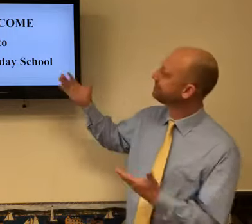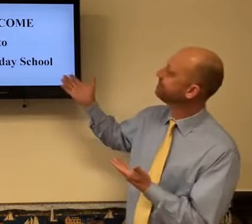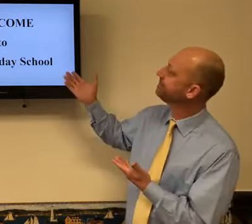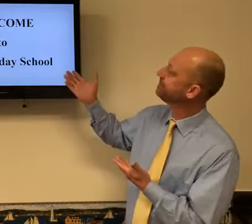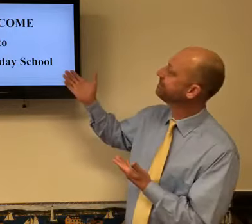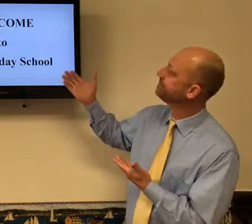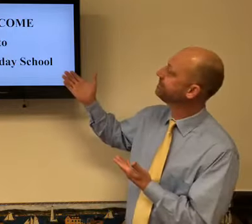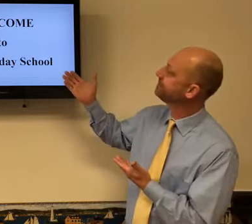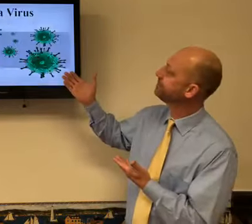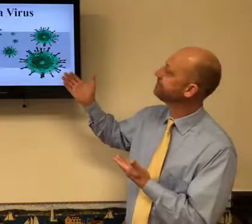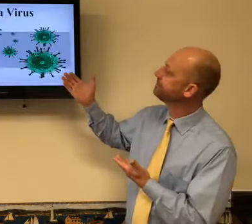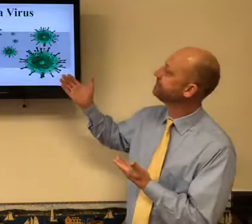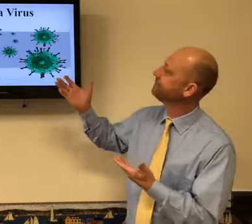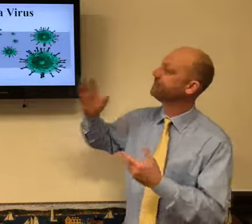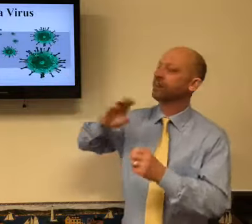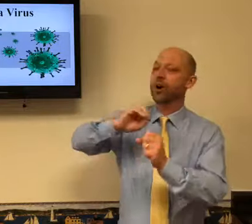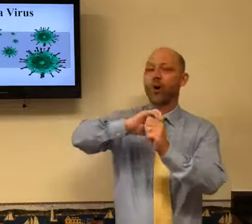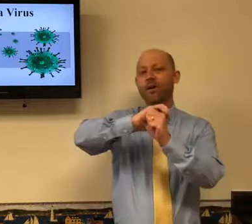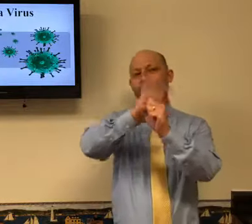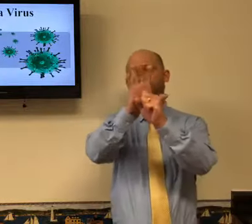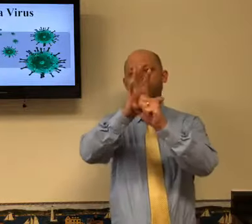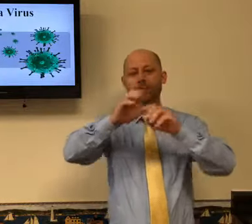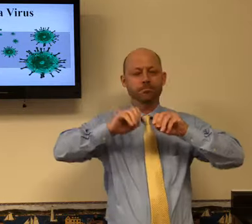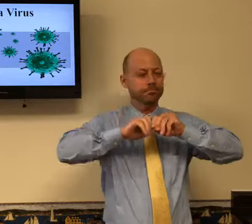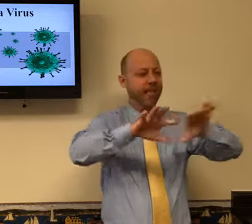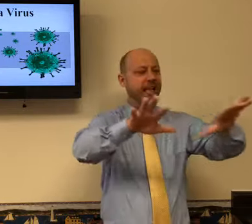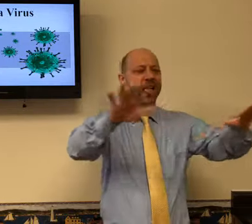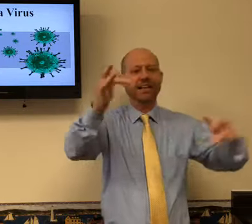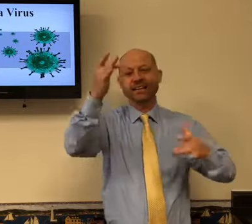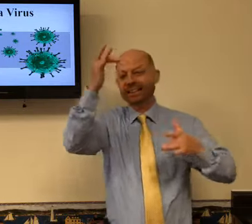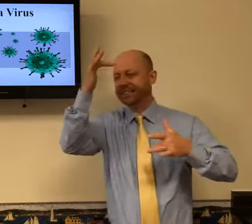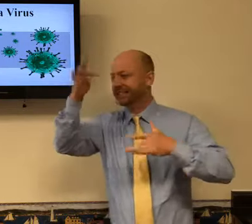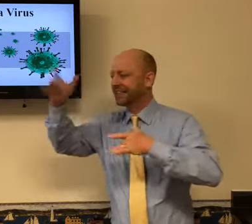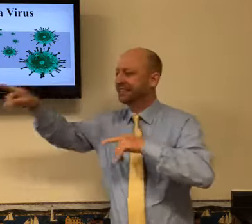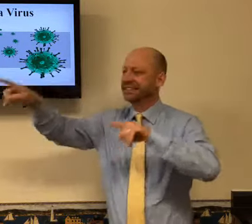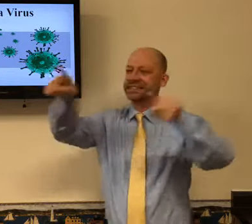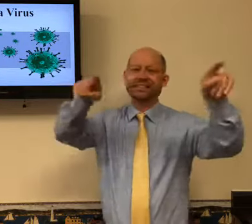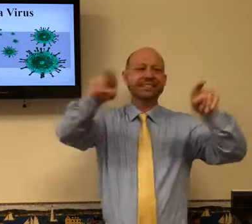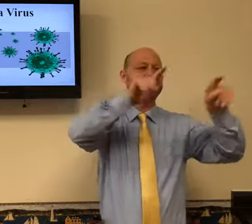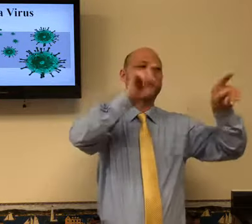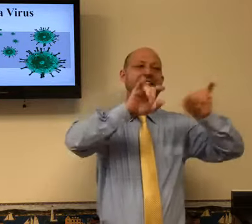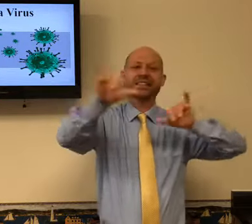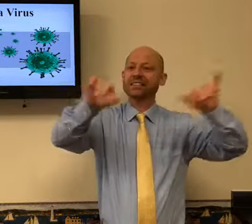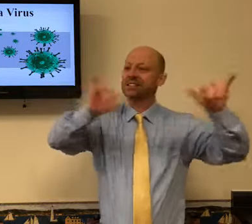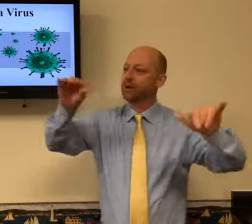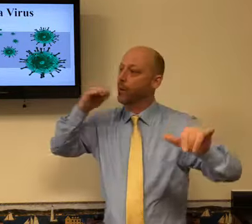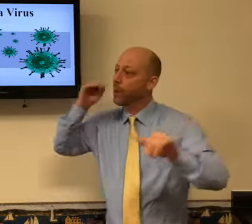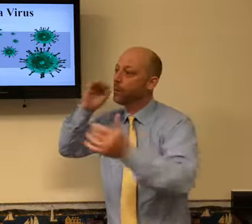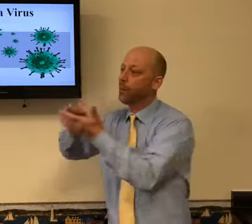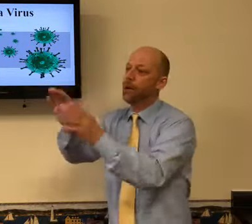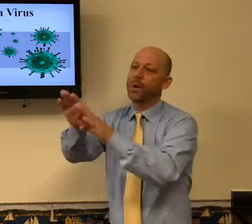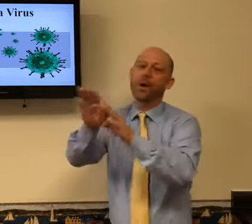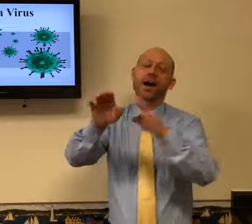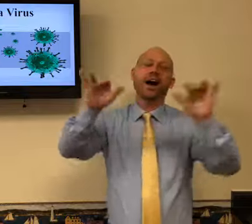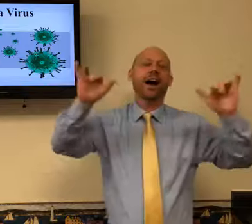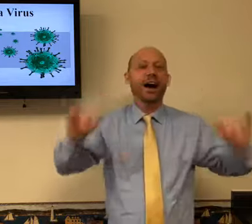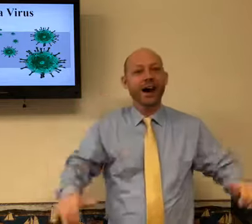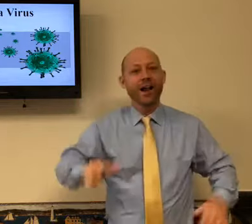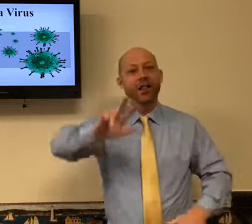and it's because of the coronavirus that has been spreading and people have been sick and so people are staying home.